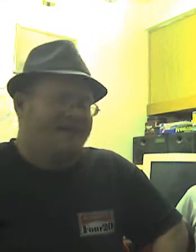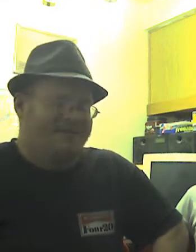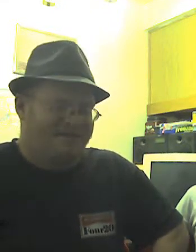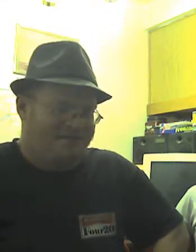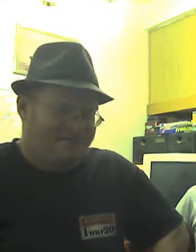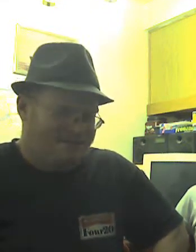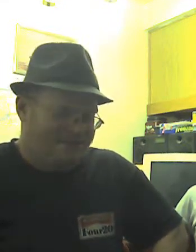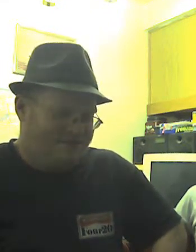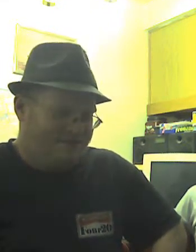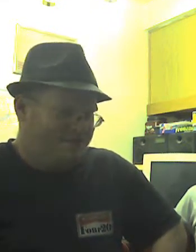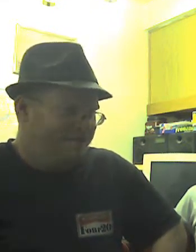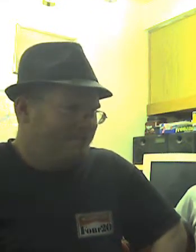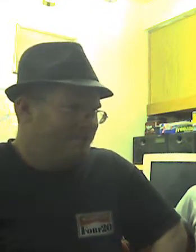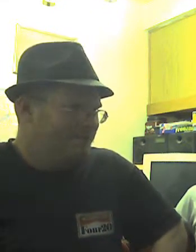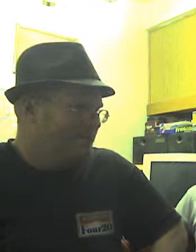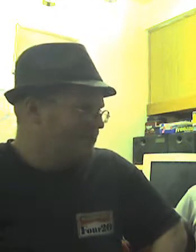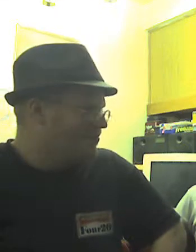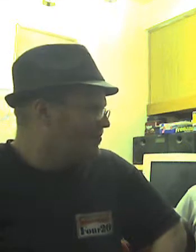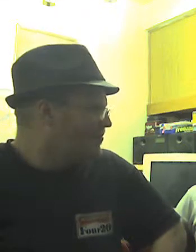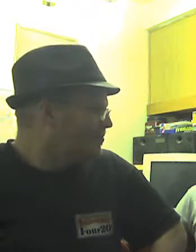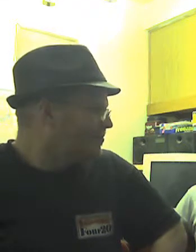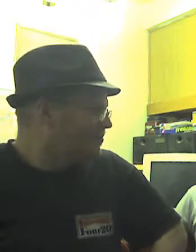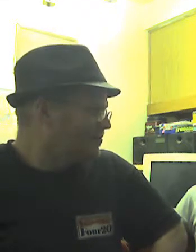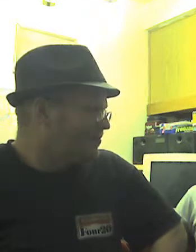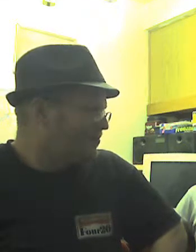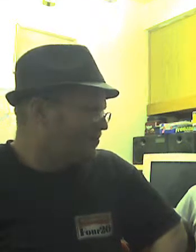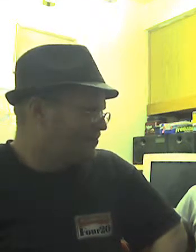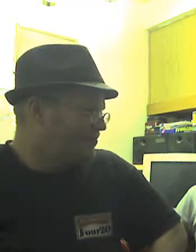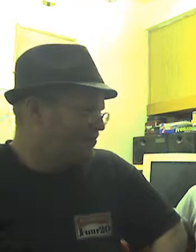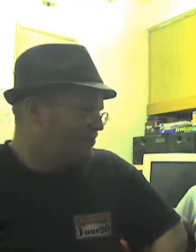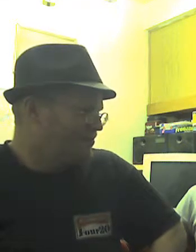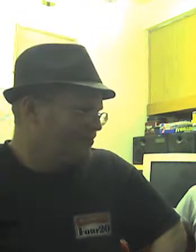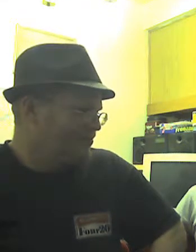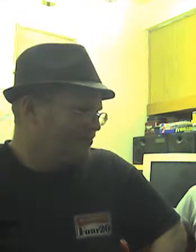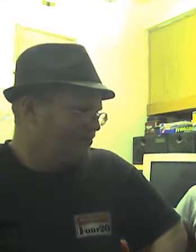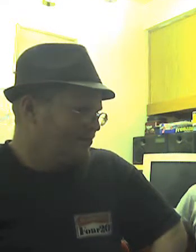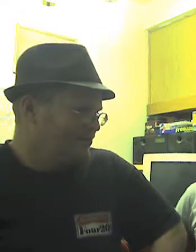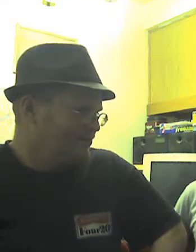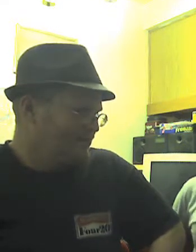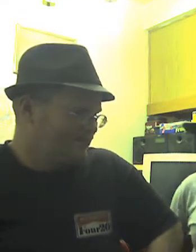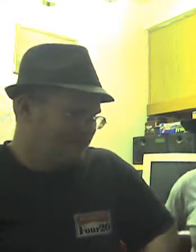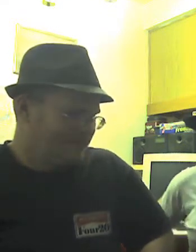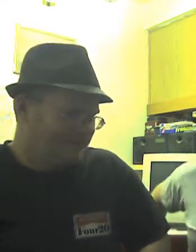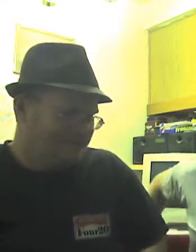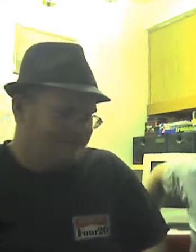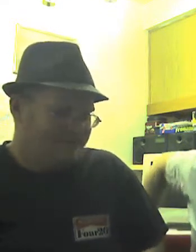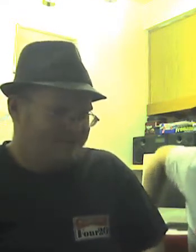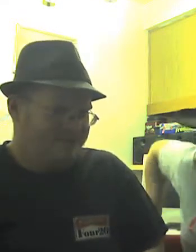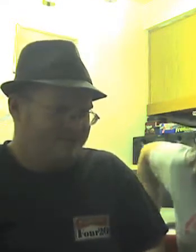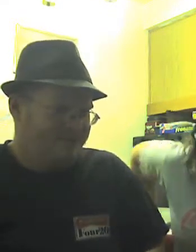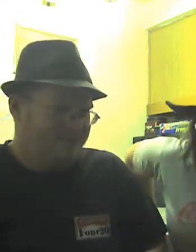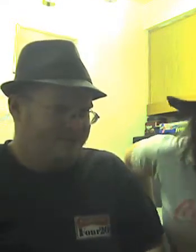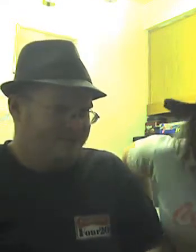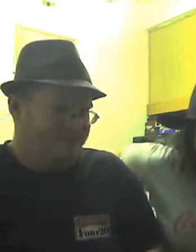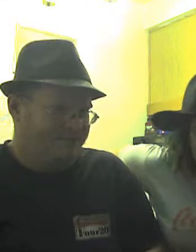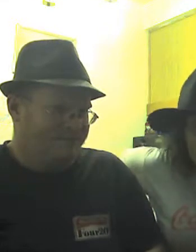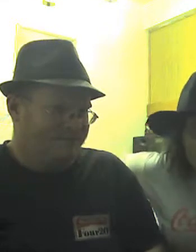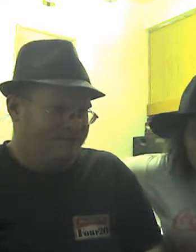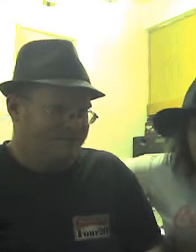yes. Even though it wasn't, uh, I, I, as I'm going to say in this video in front of him, what I